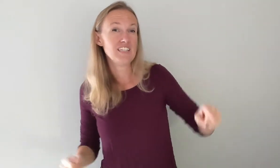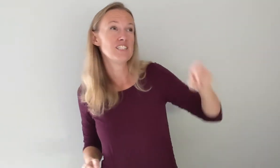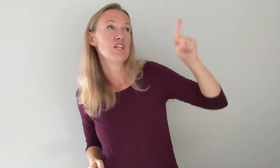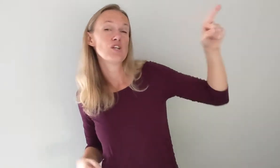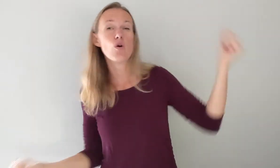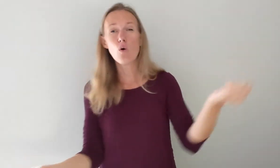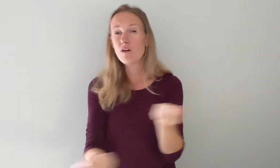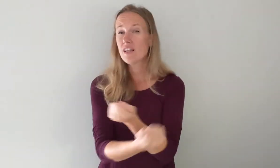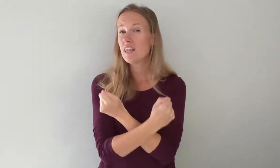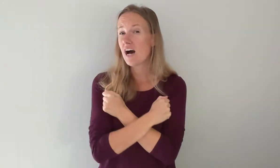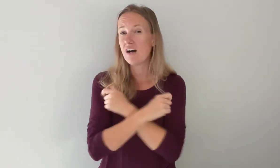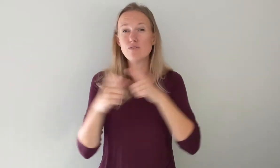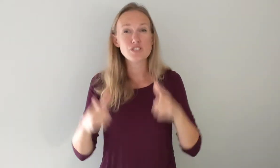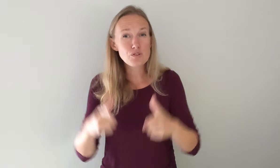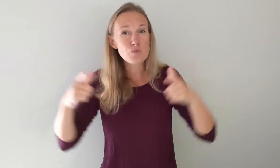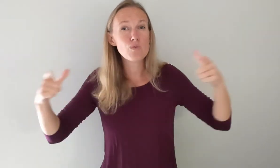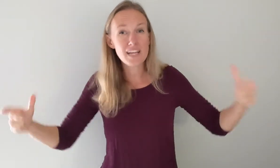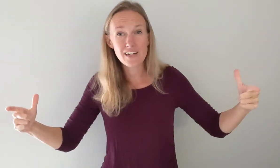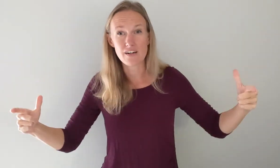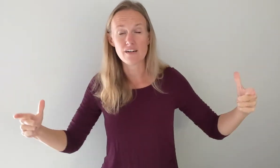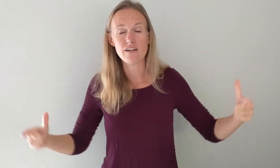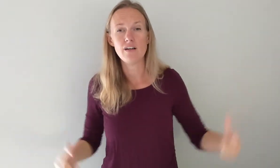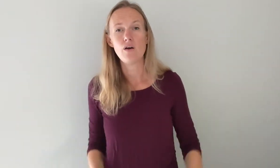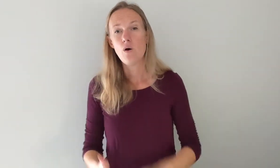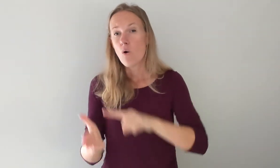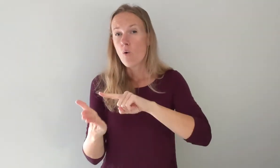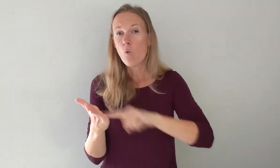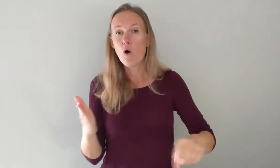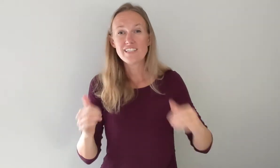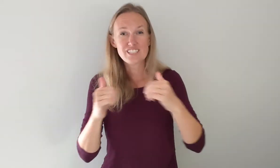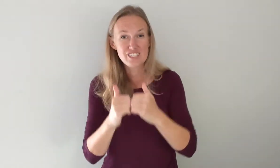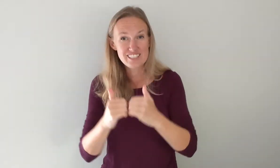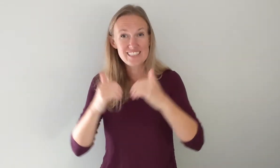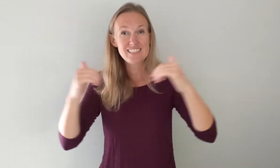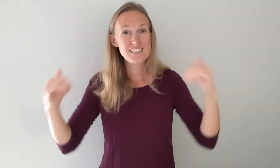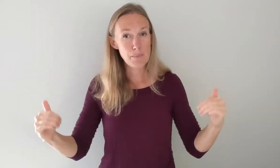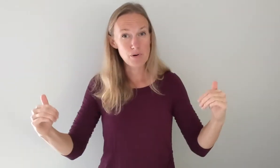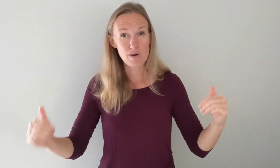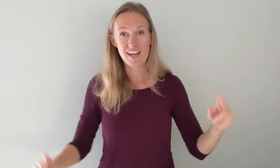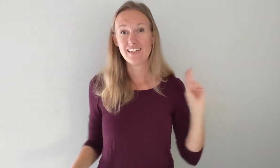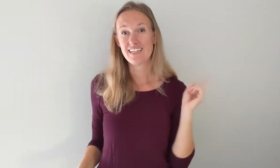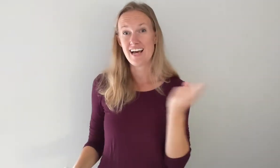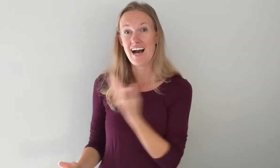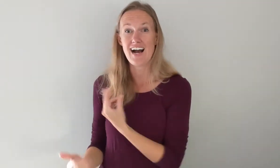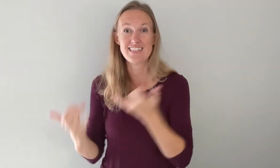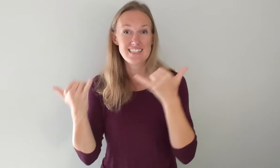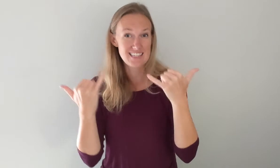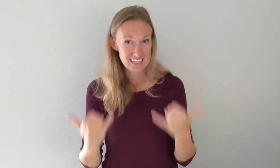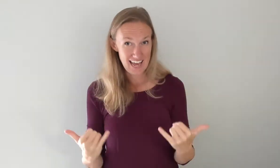your love was greater what could separate us now